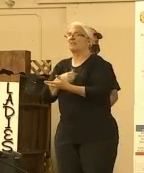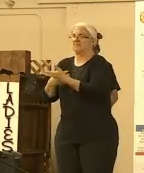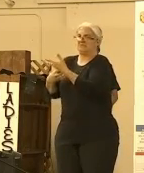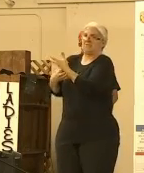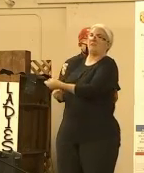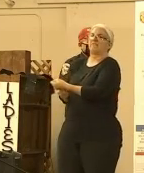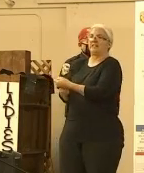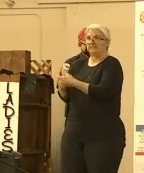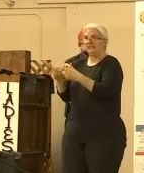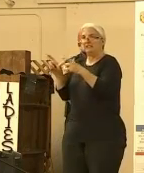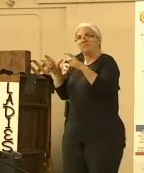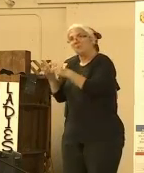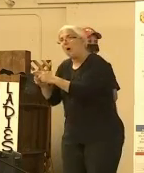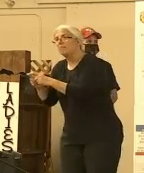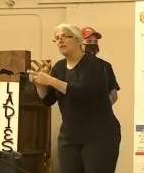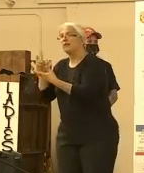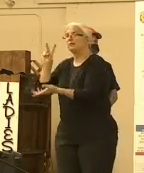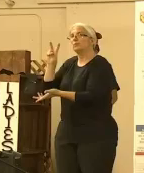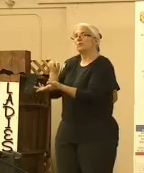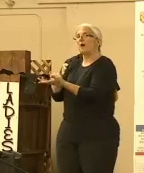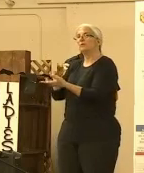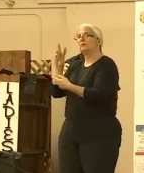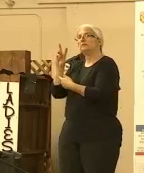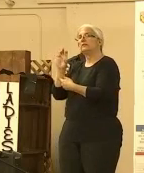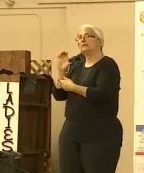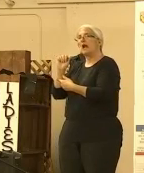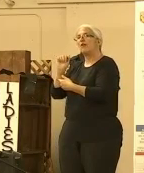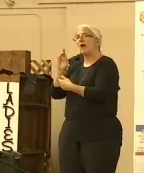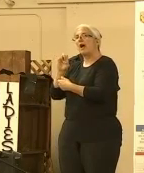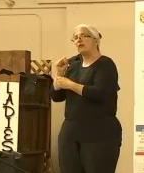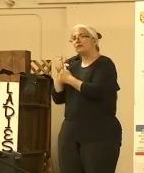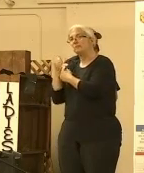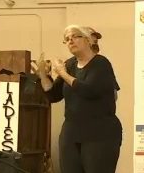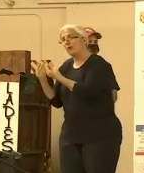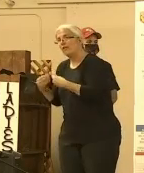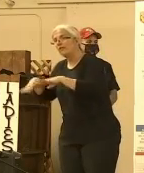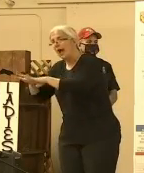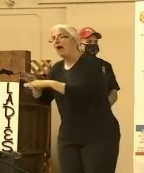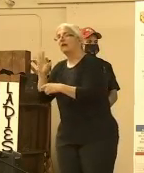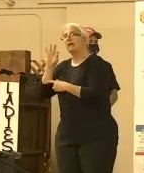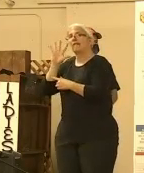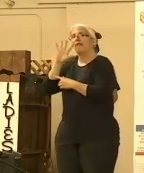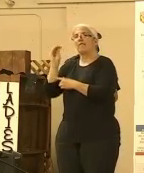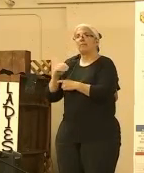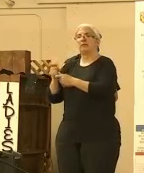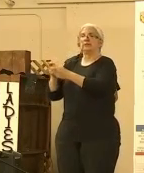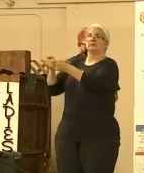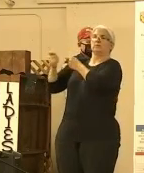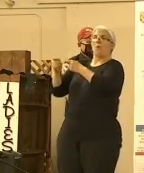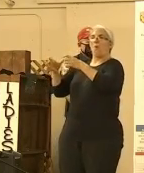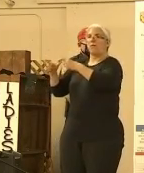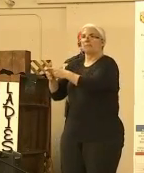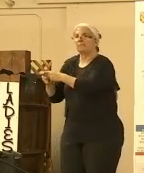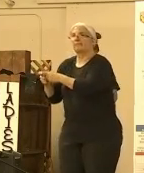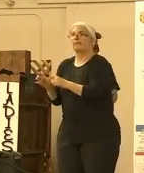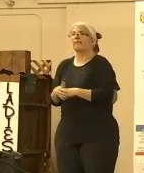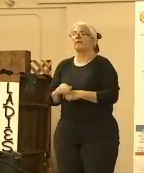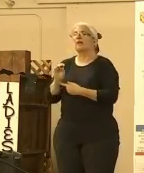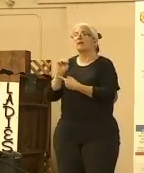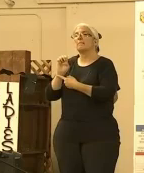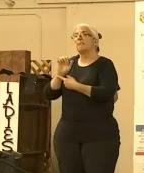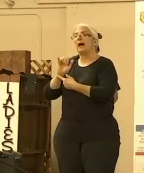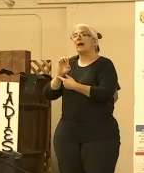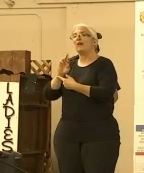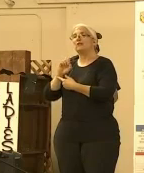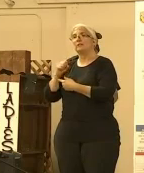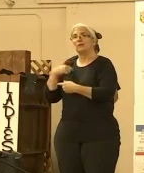,360 acres and 95% contained. So that is good progress, and that's what we're calling a win here on this large instance, and we're happy to see